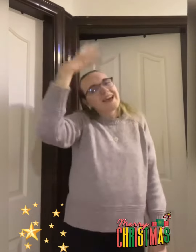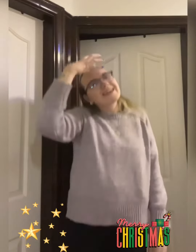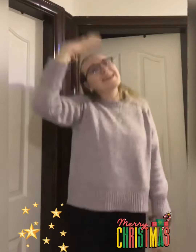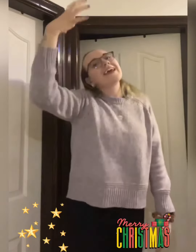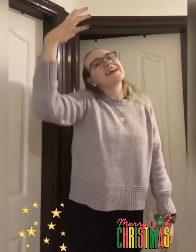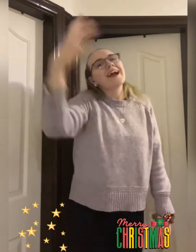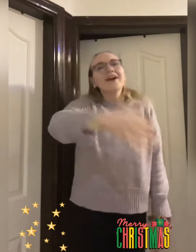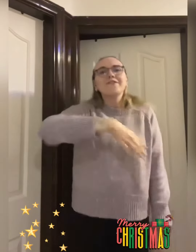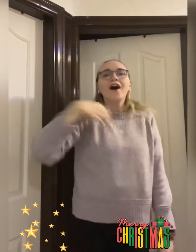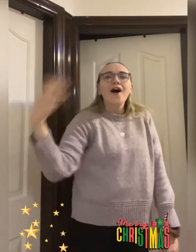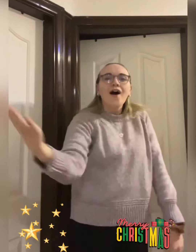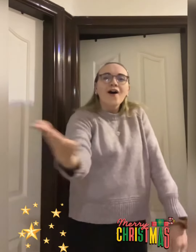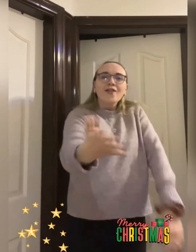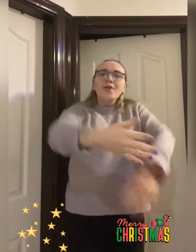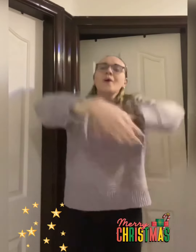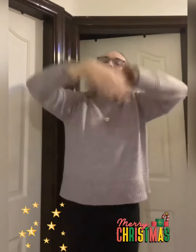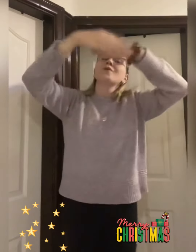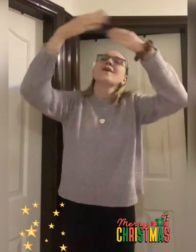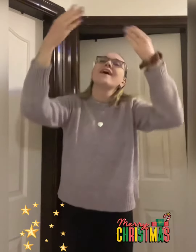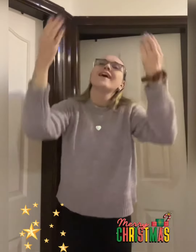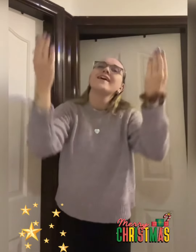King of all the world.